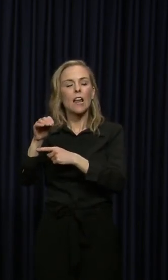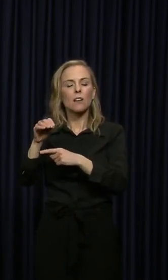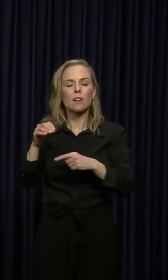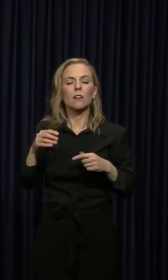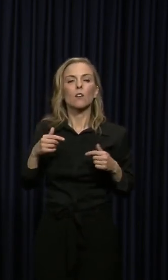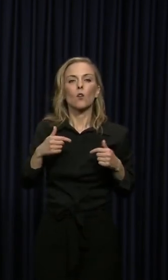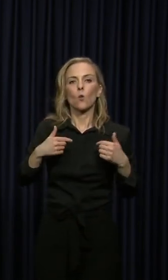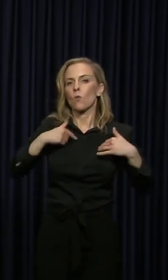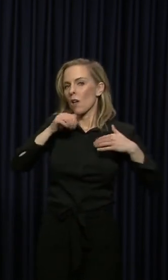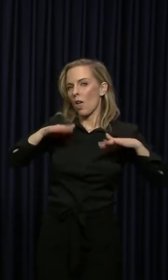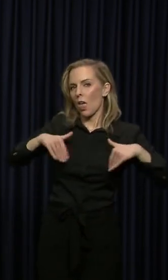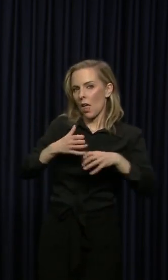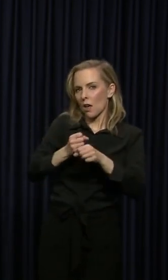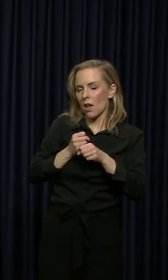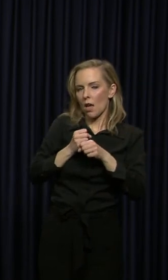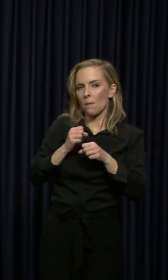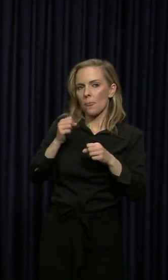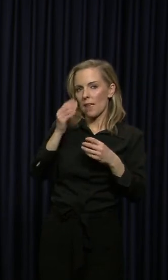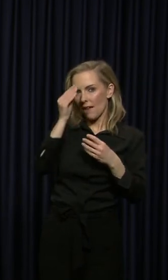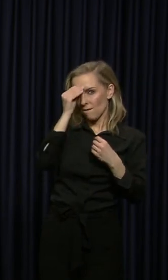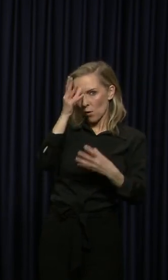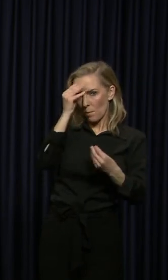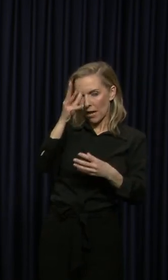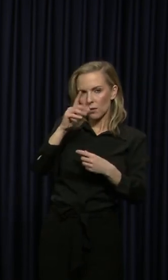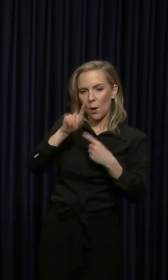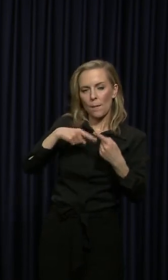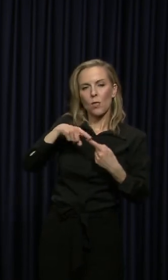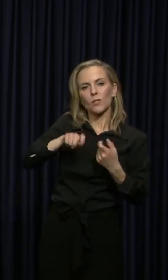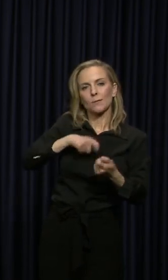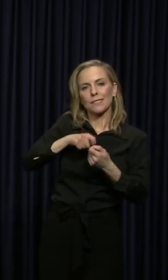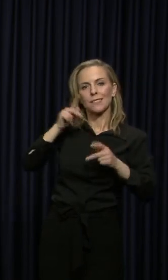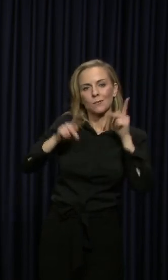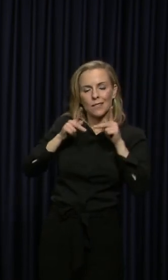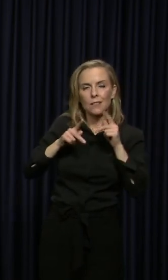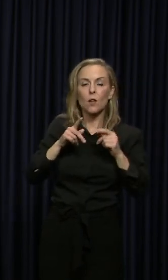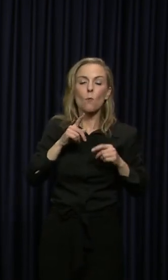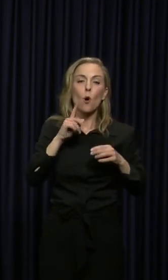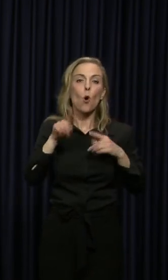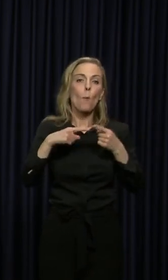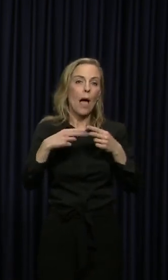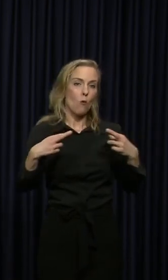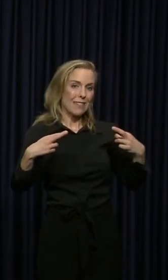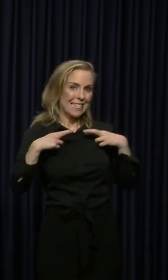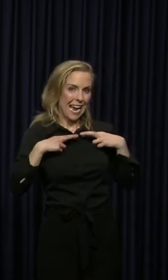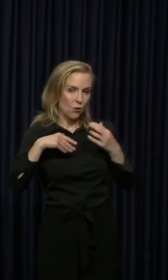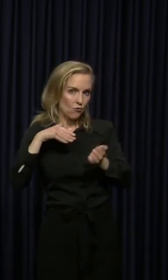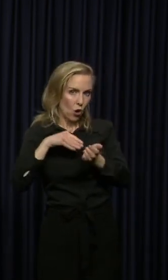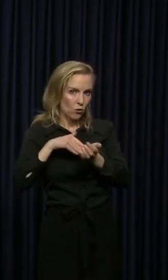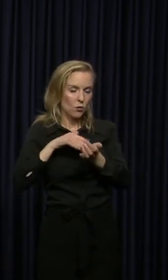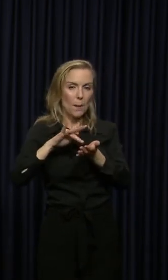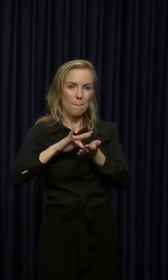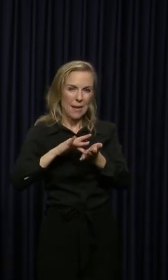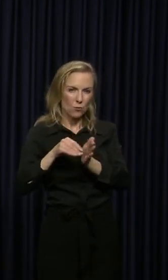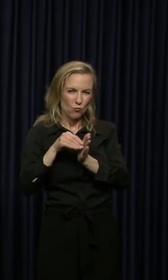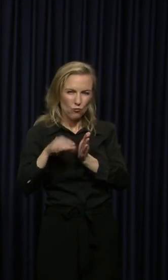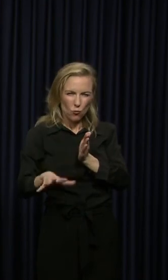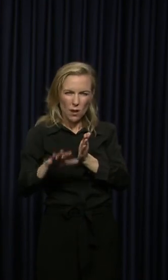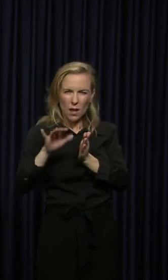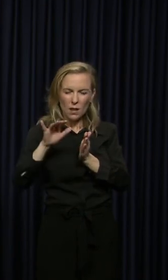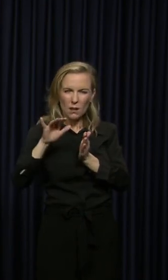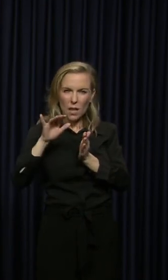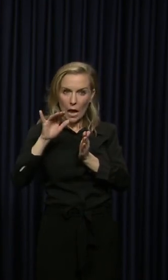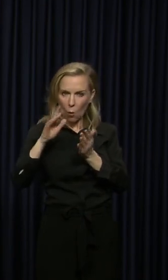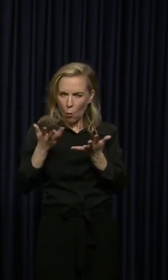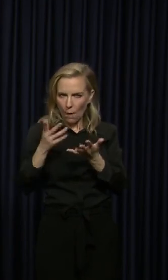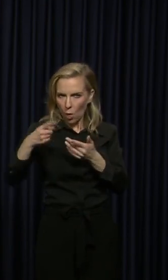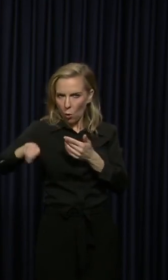that information. There's a question about retired doctors, nurses and medical students. Yes, there is a demand for